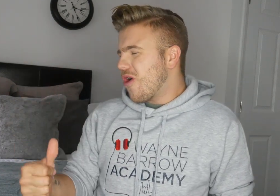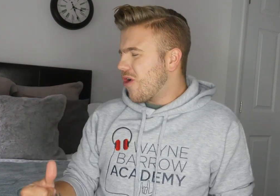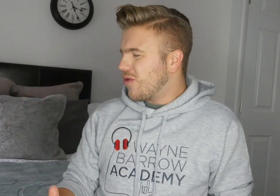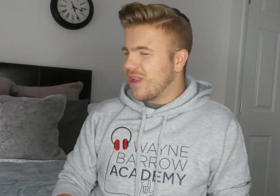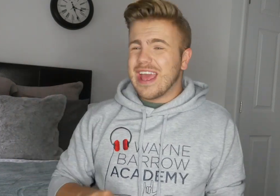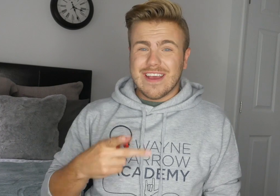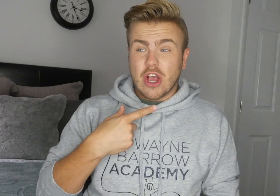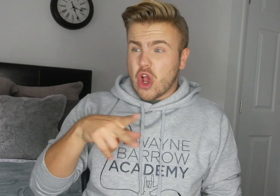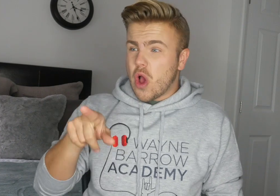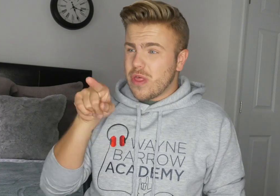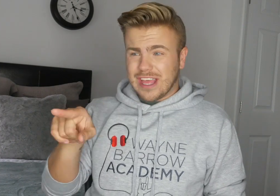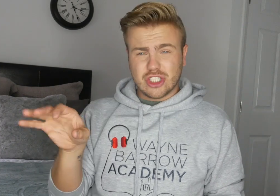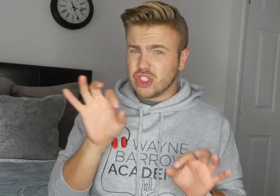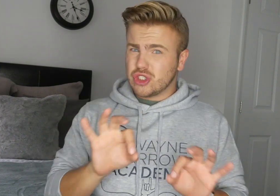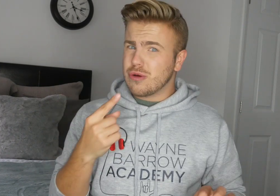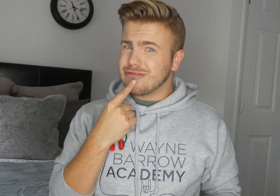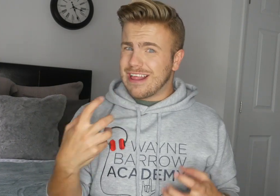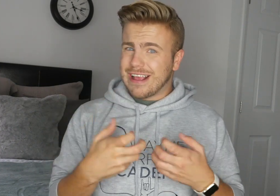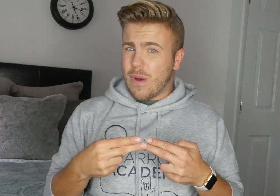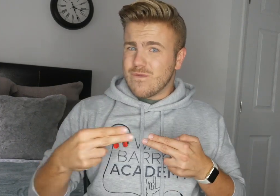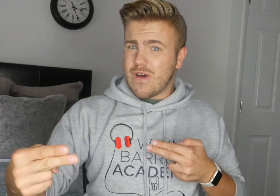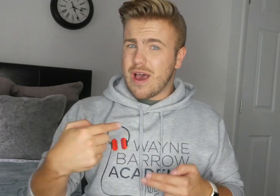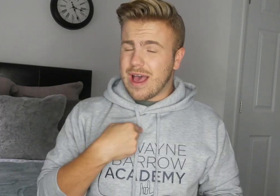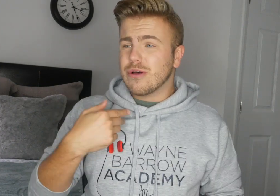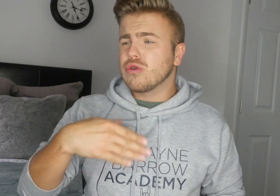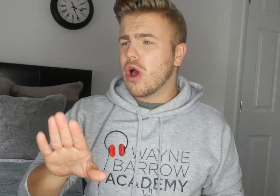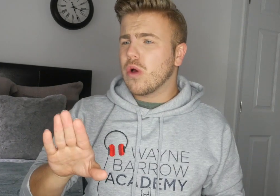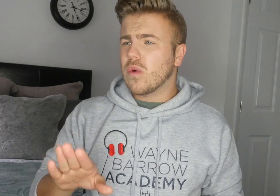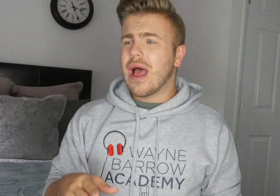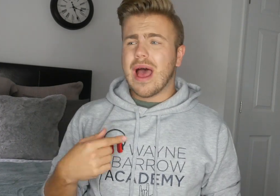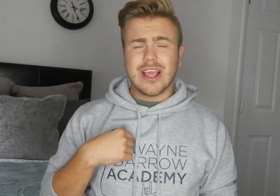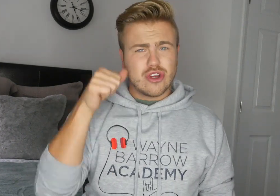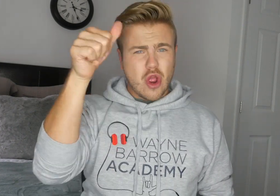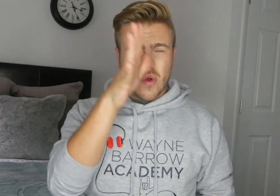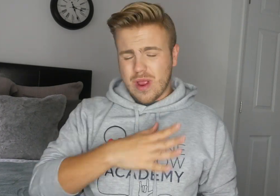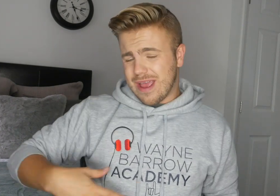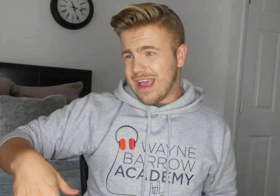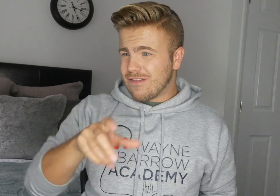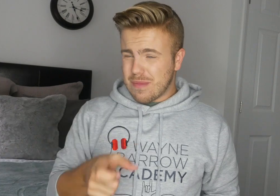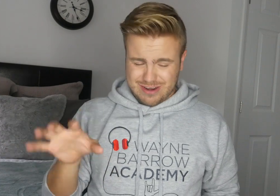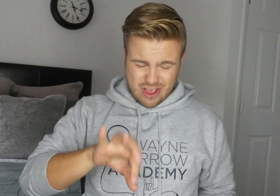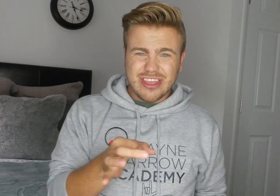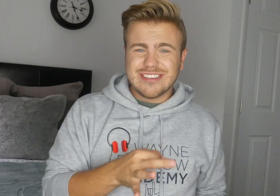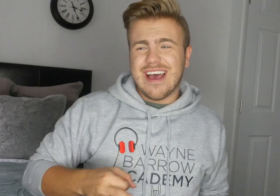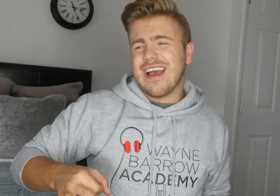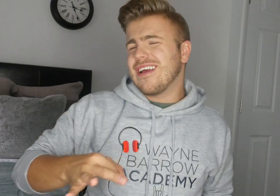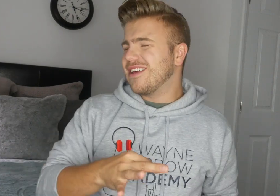If I go there's just no telling how far I'll go I know everybody on this island